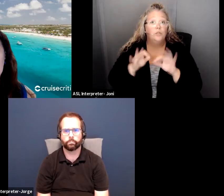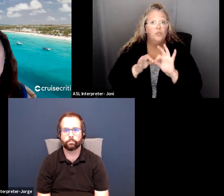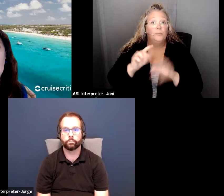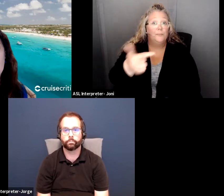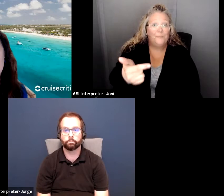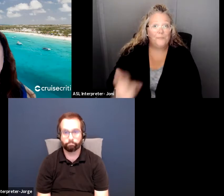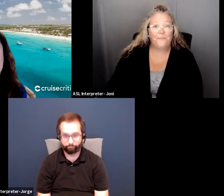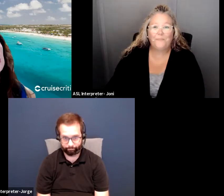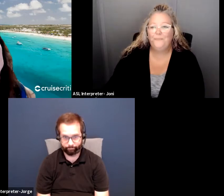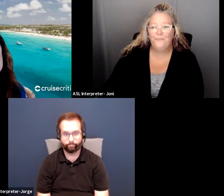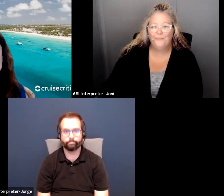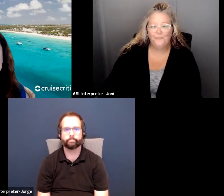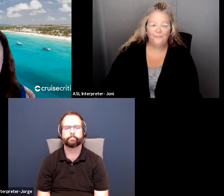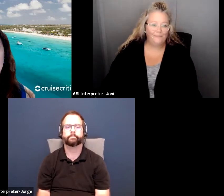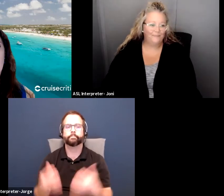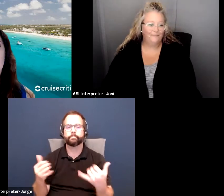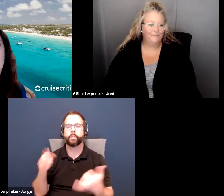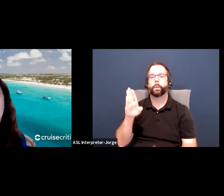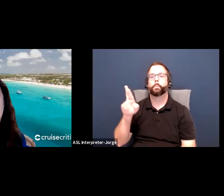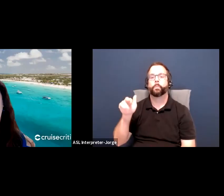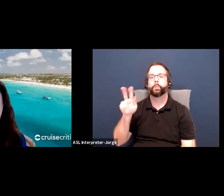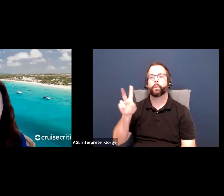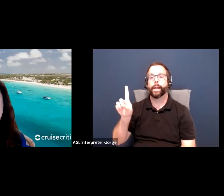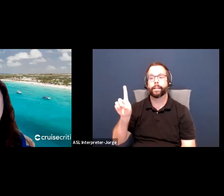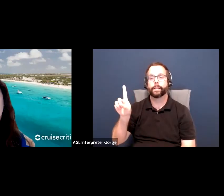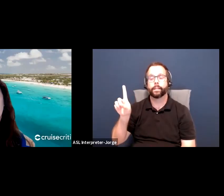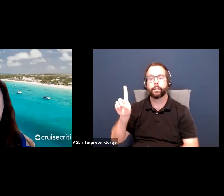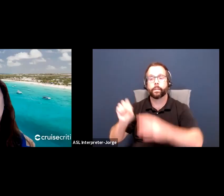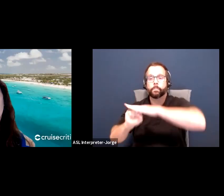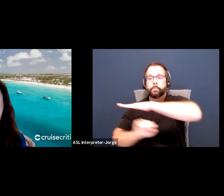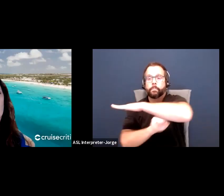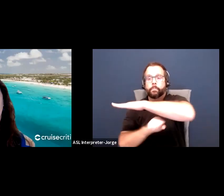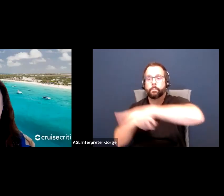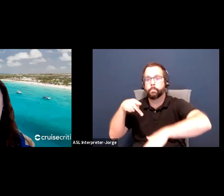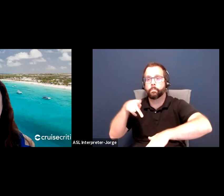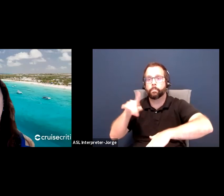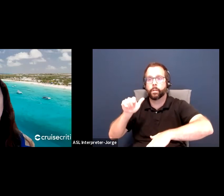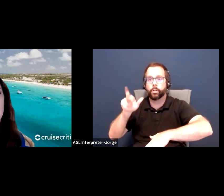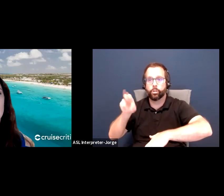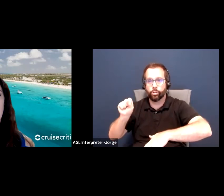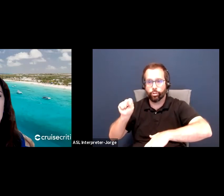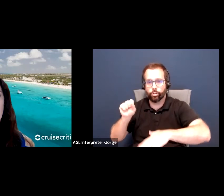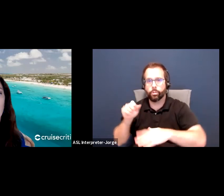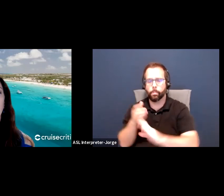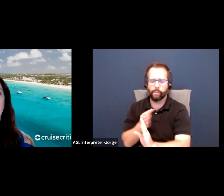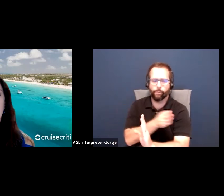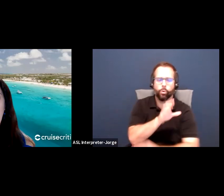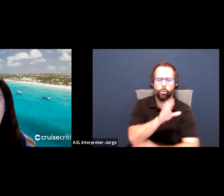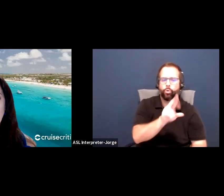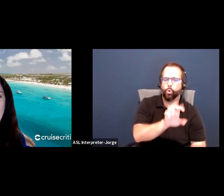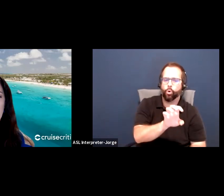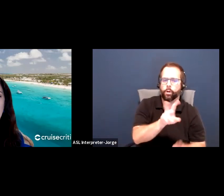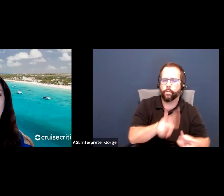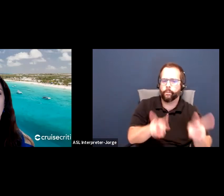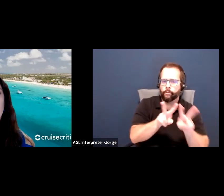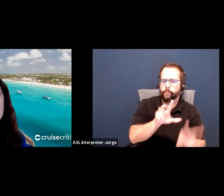part of the building process. Now we see, before there was just for core values, a foundation laid. Now